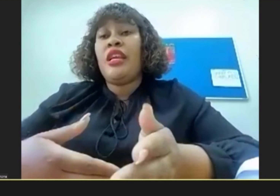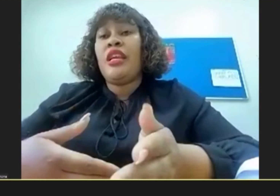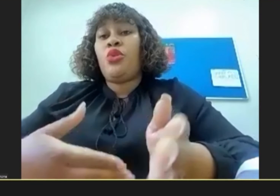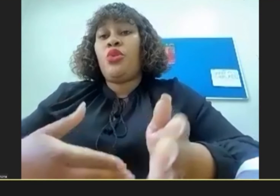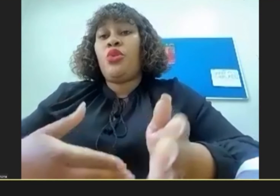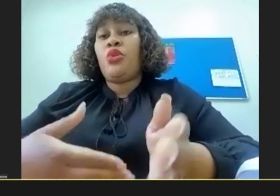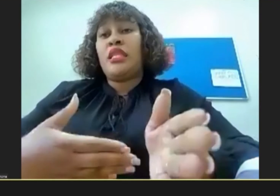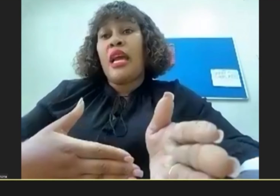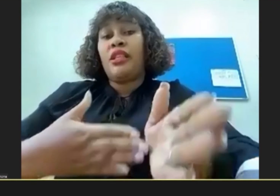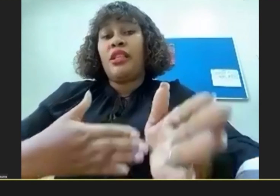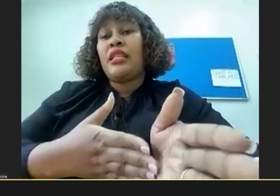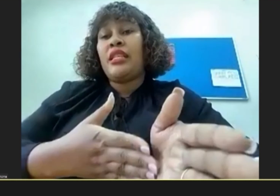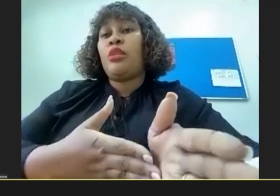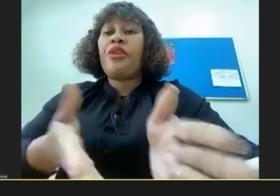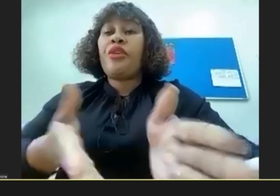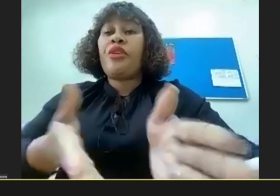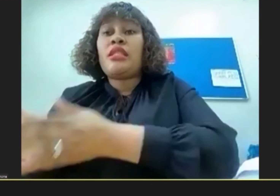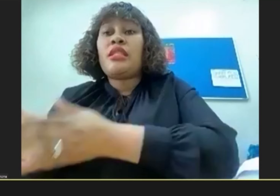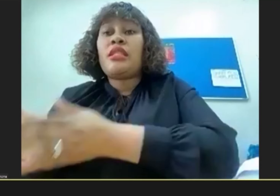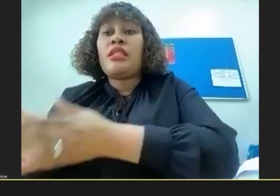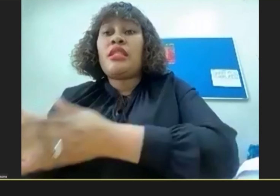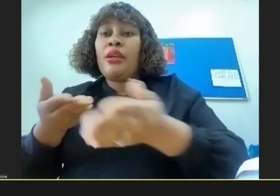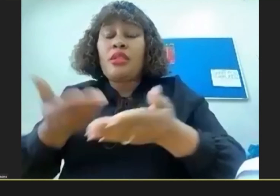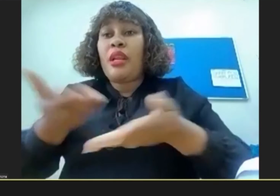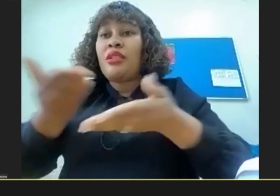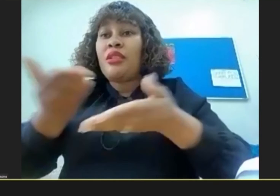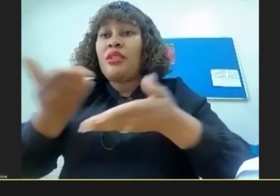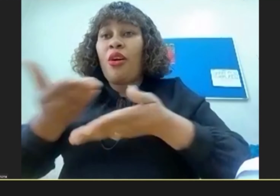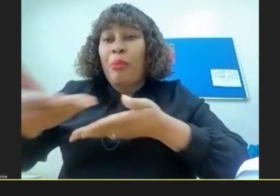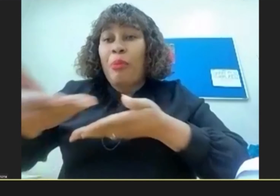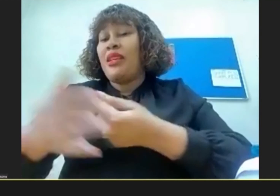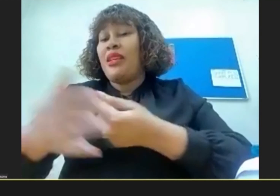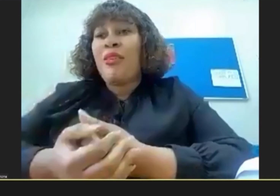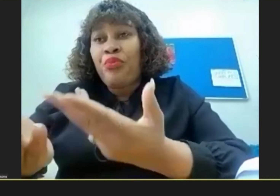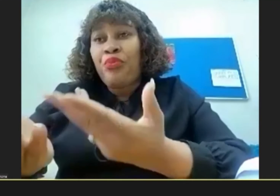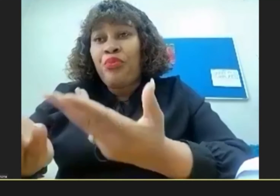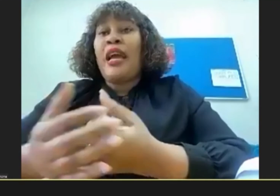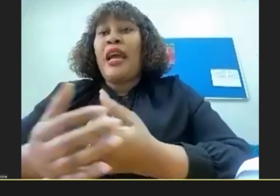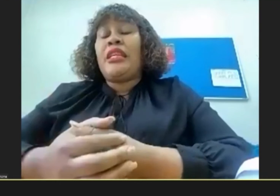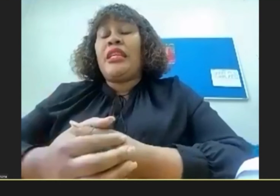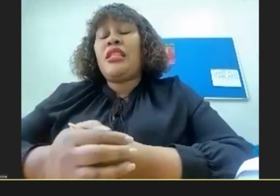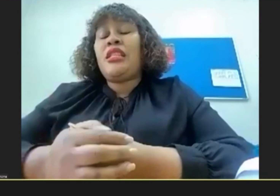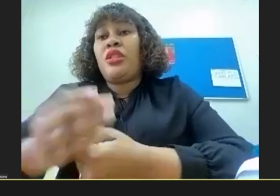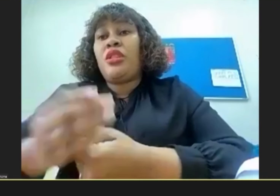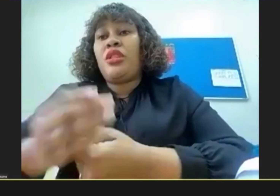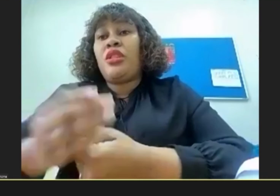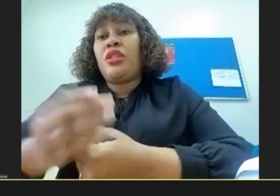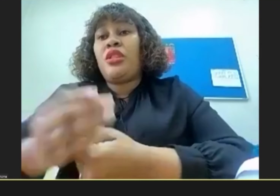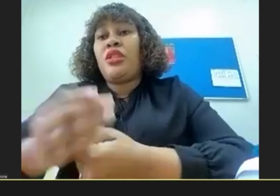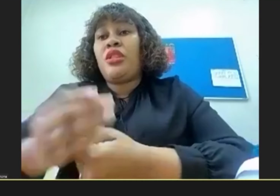yeah She has the experience But what about now the papers? So I registered with the University of Beth